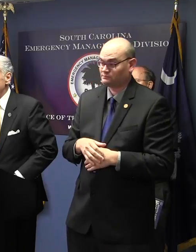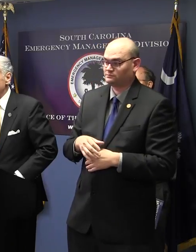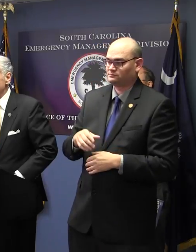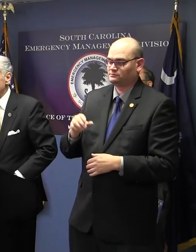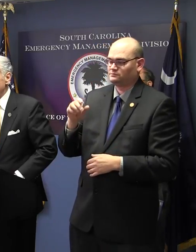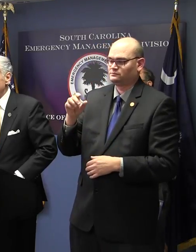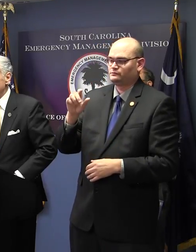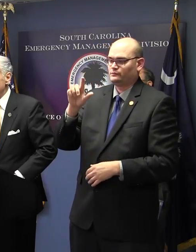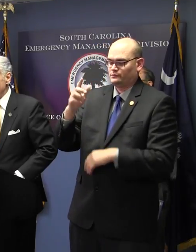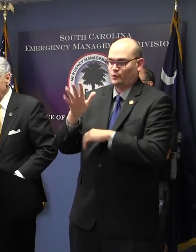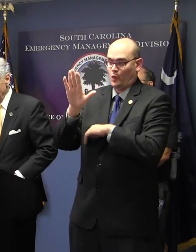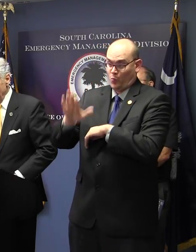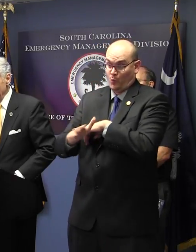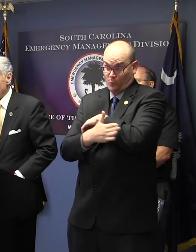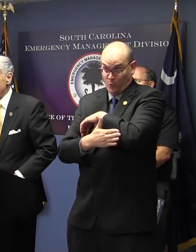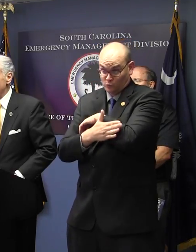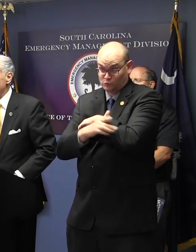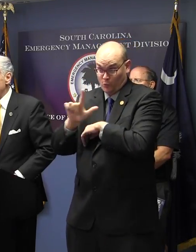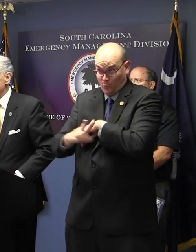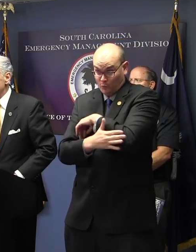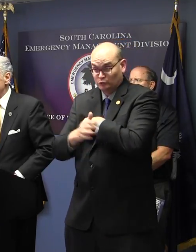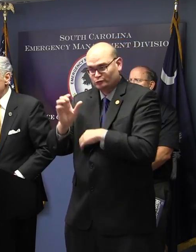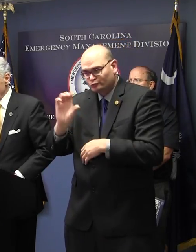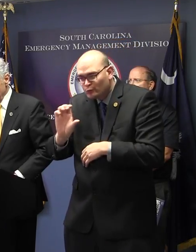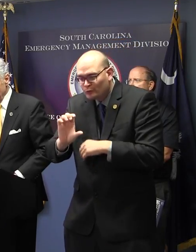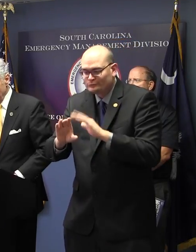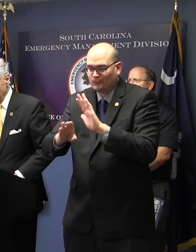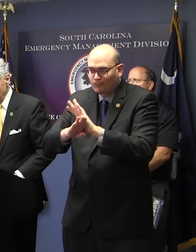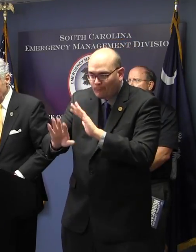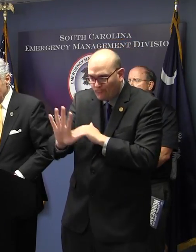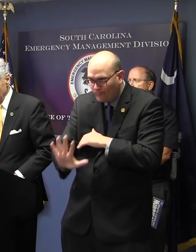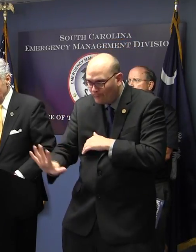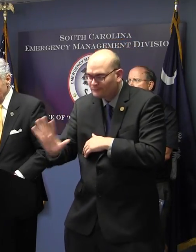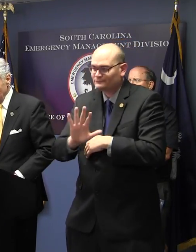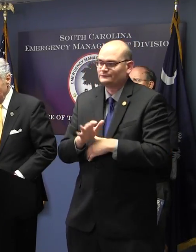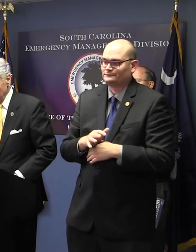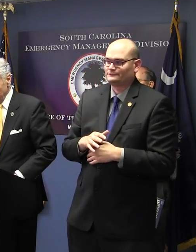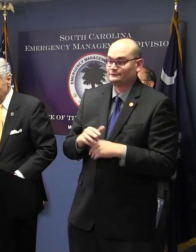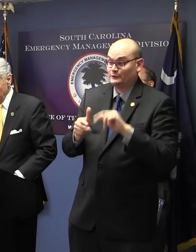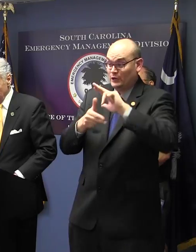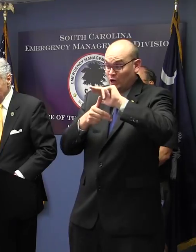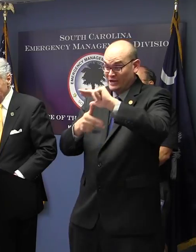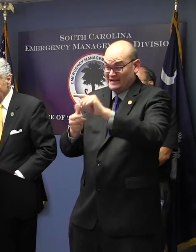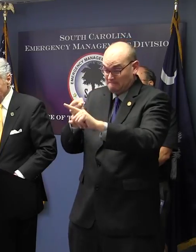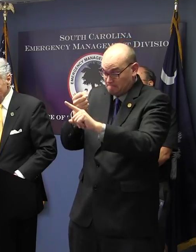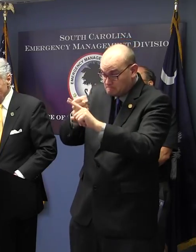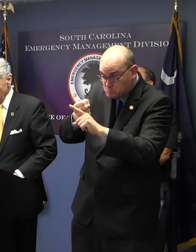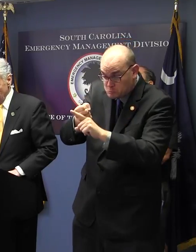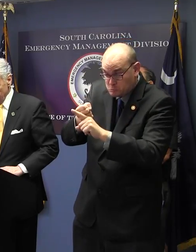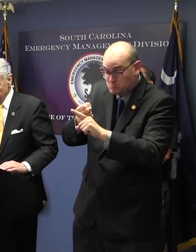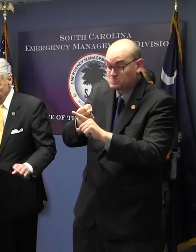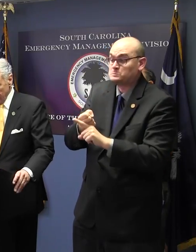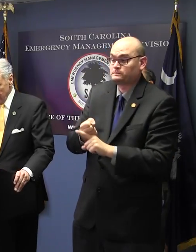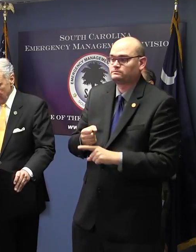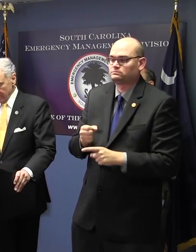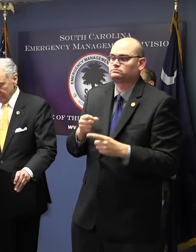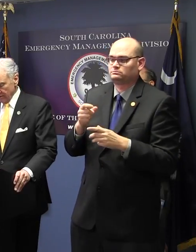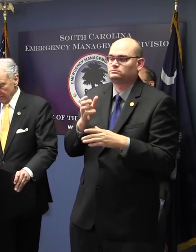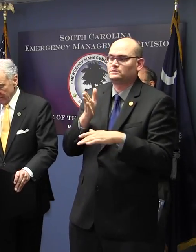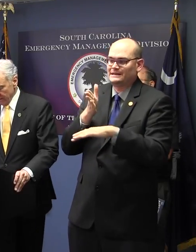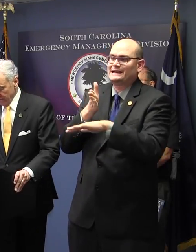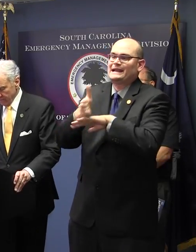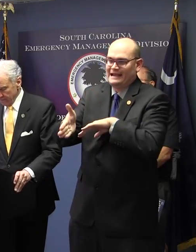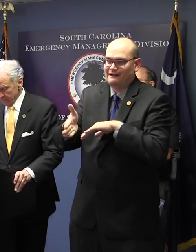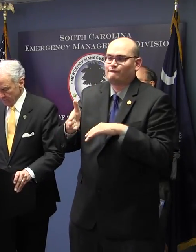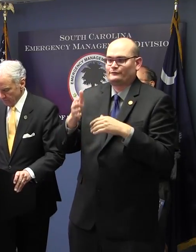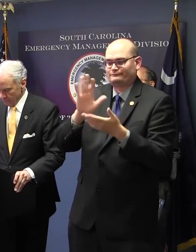of the hurricane, and recovery, which will follow the landfall. Just a few moments